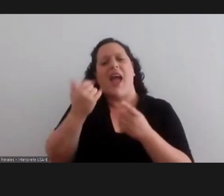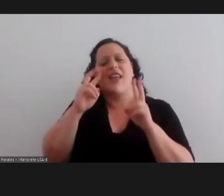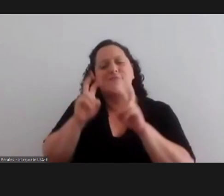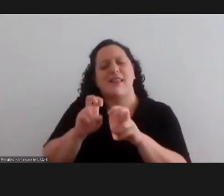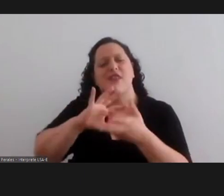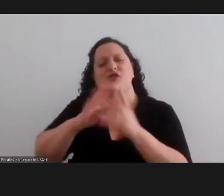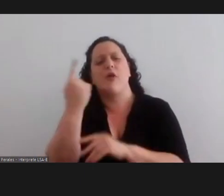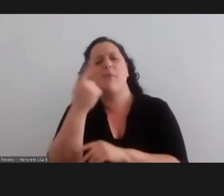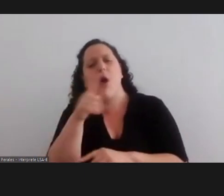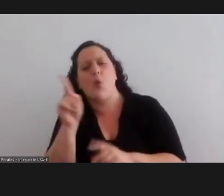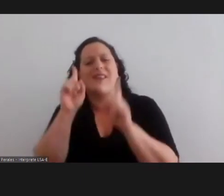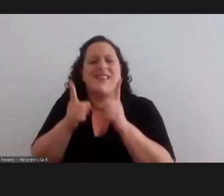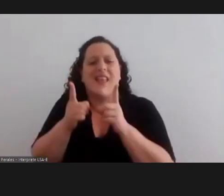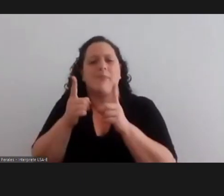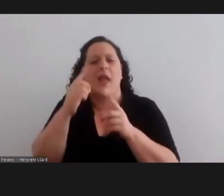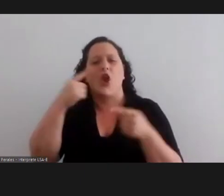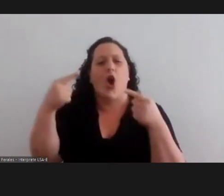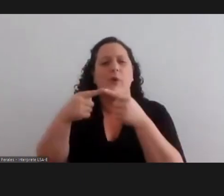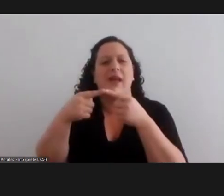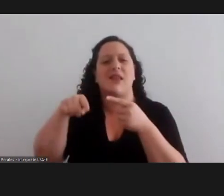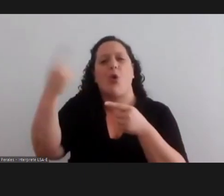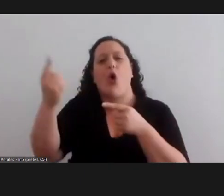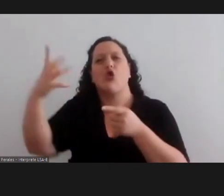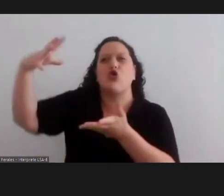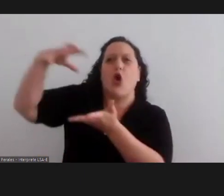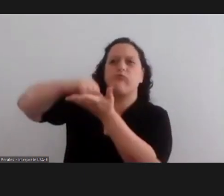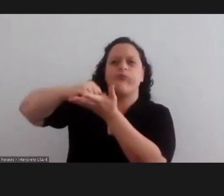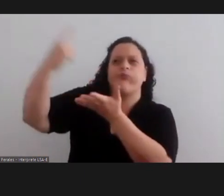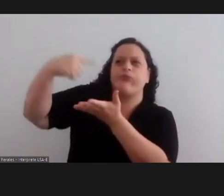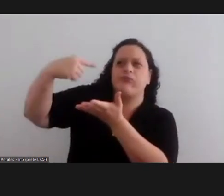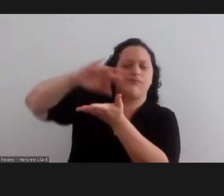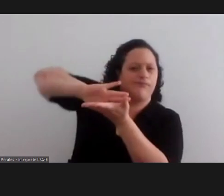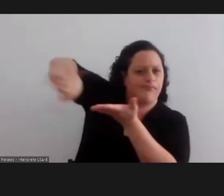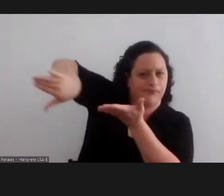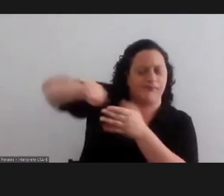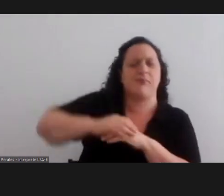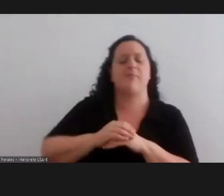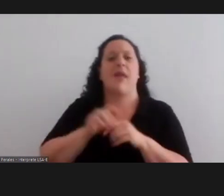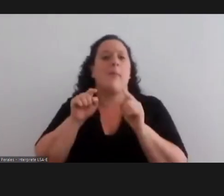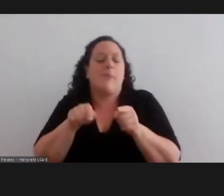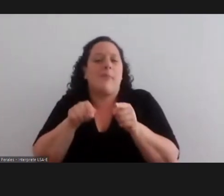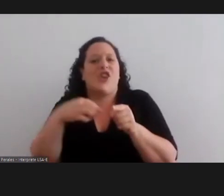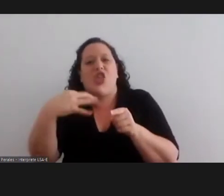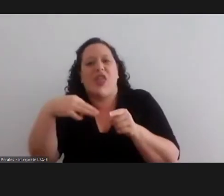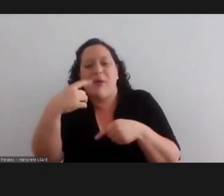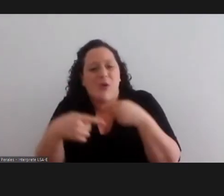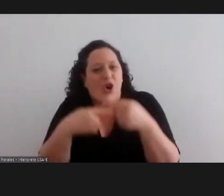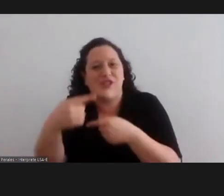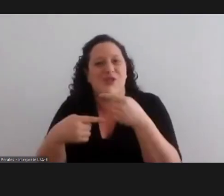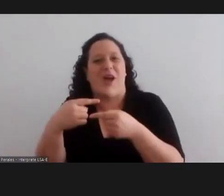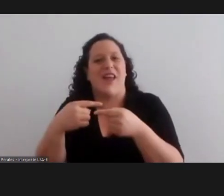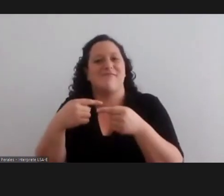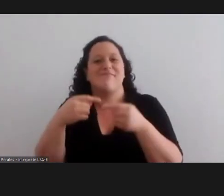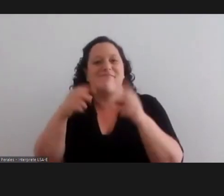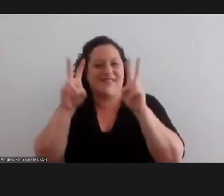but it is something that is within the framework of feminism we